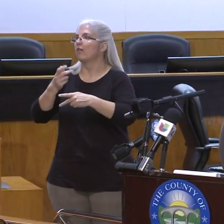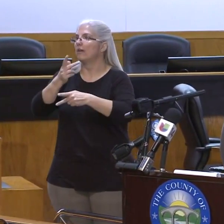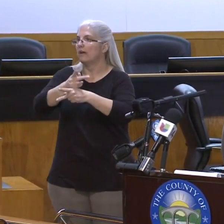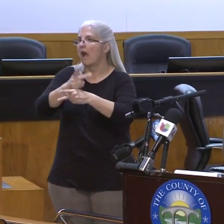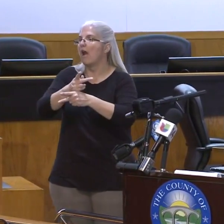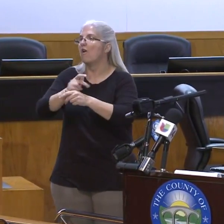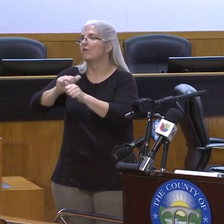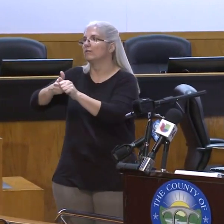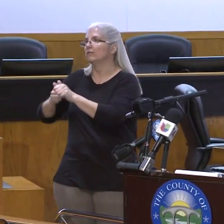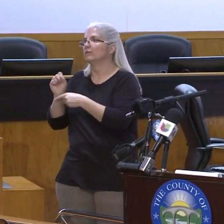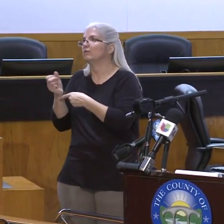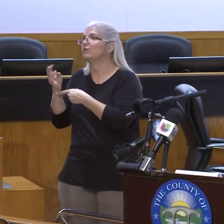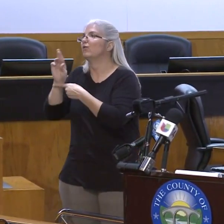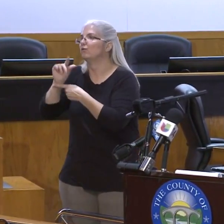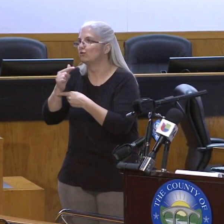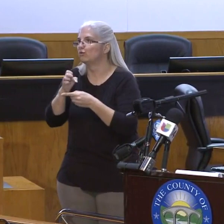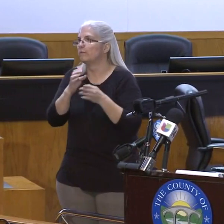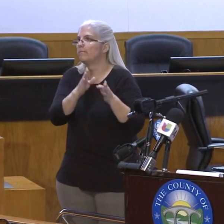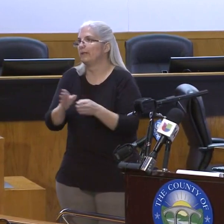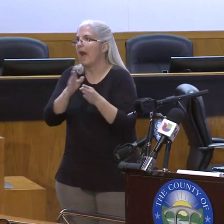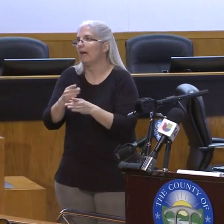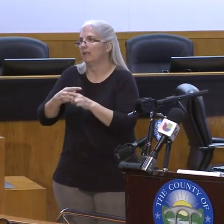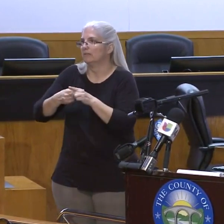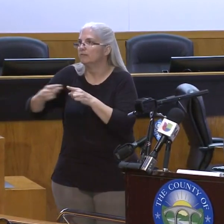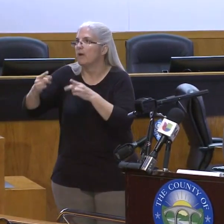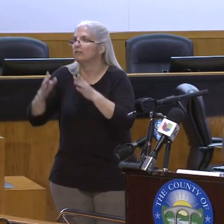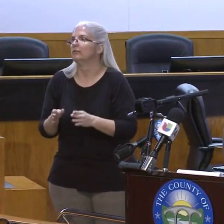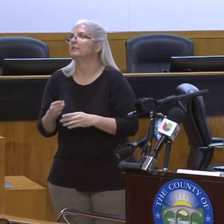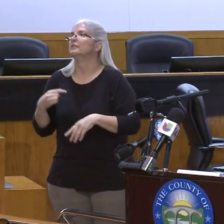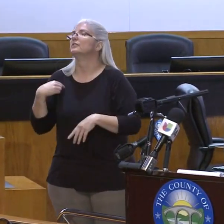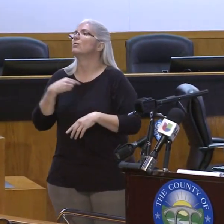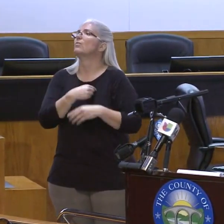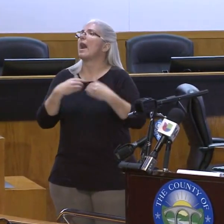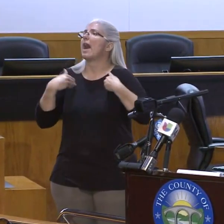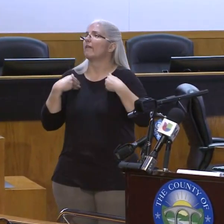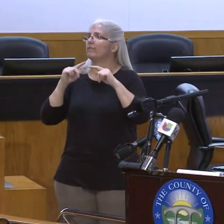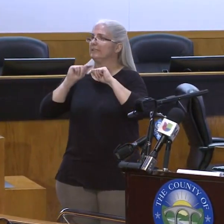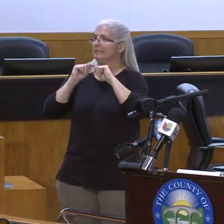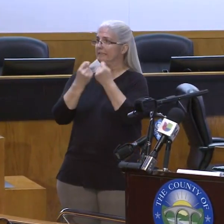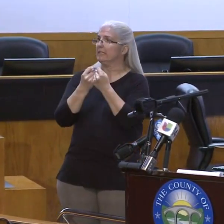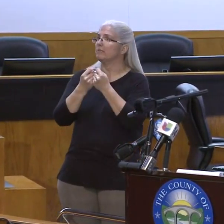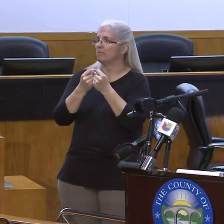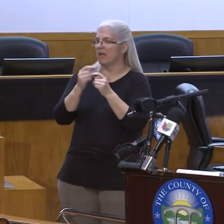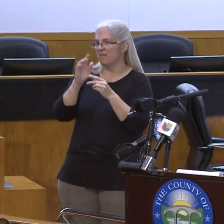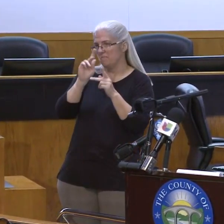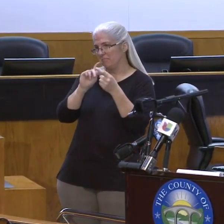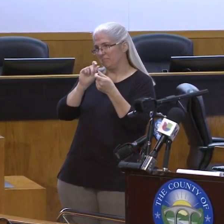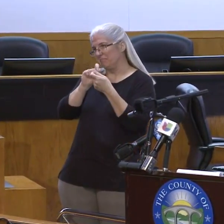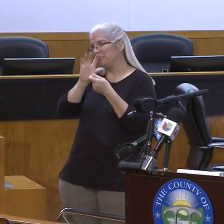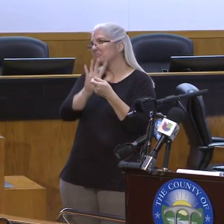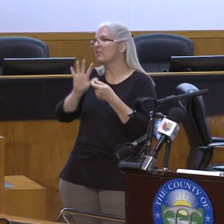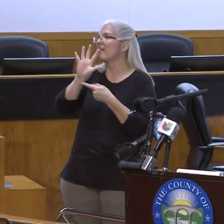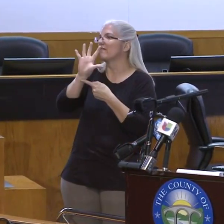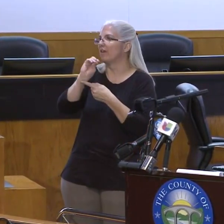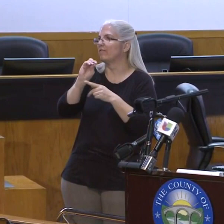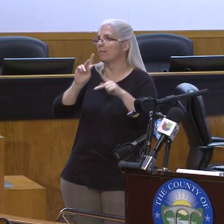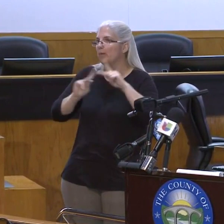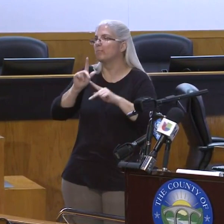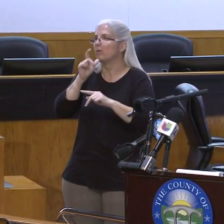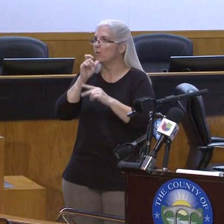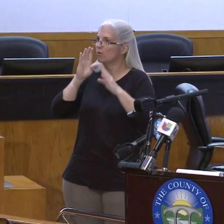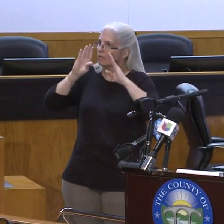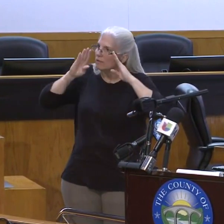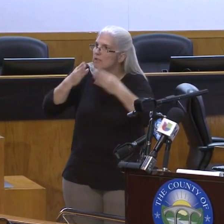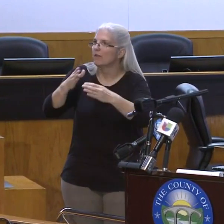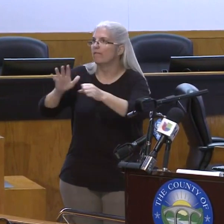Clara Emergency Emergency Operations Center. We have a team of almost 50 people who are dedicated full time working seven days